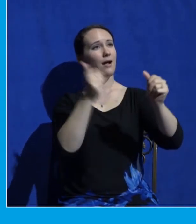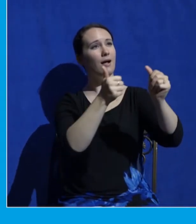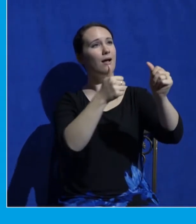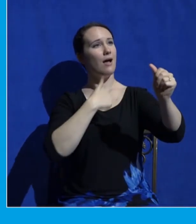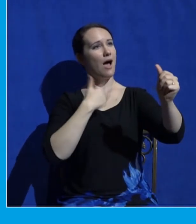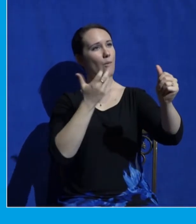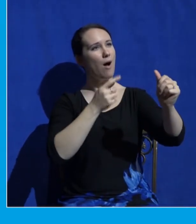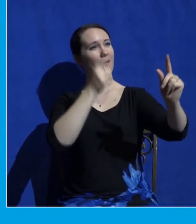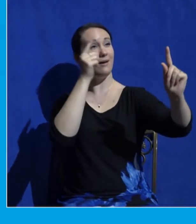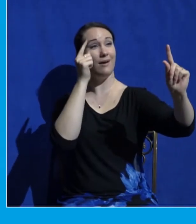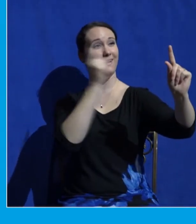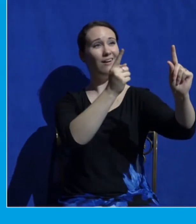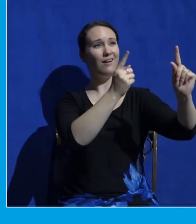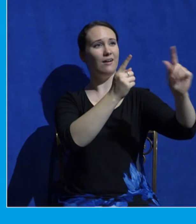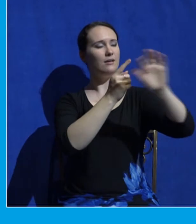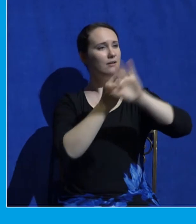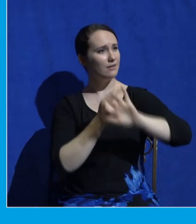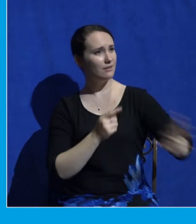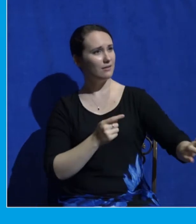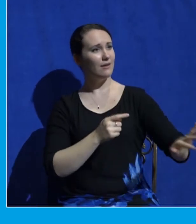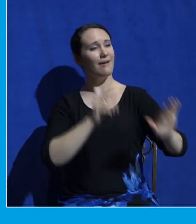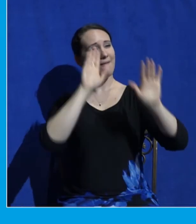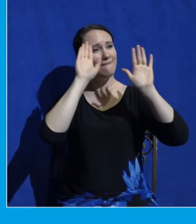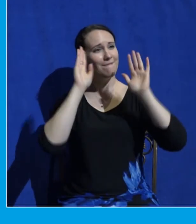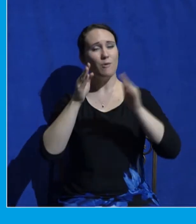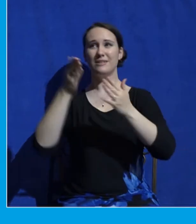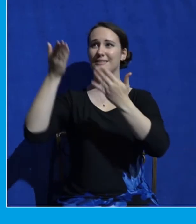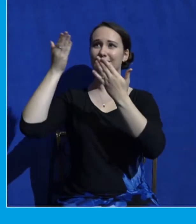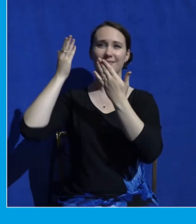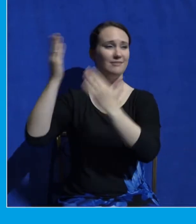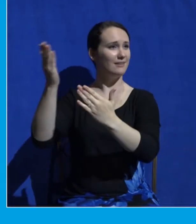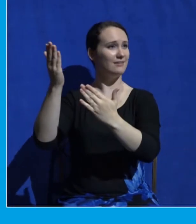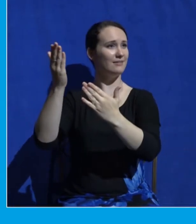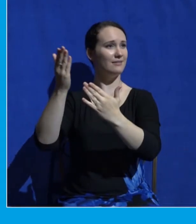right here. Open your eyes and see what's gonna matter here.